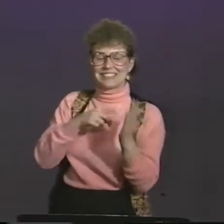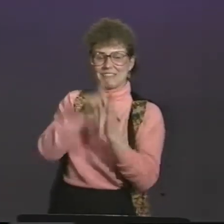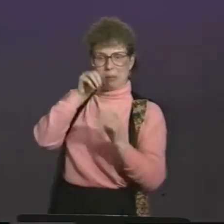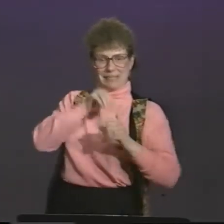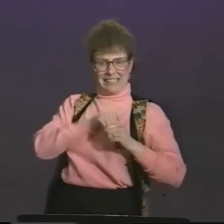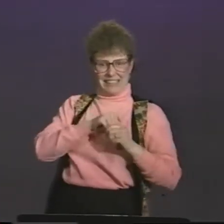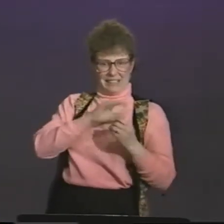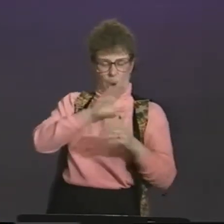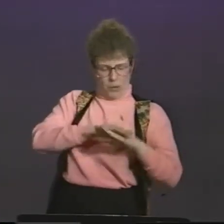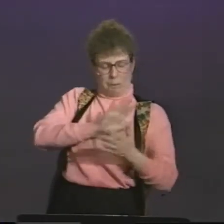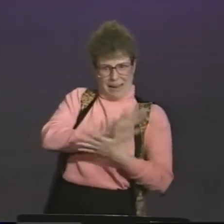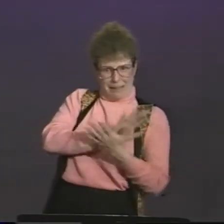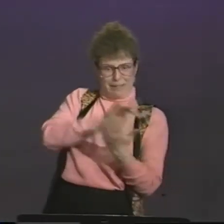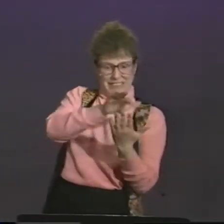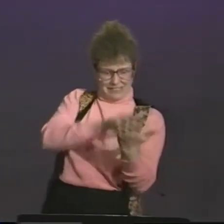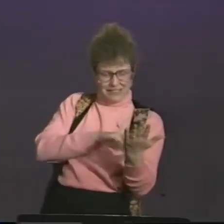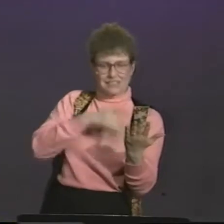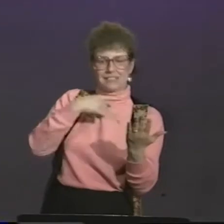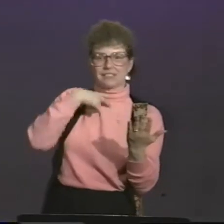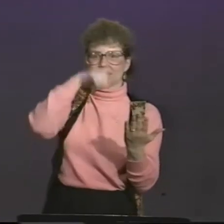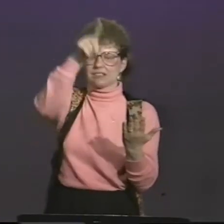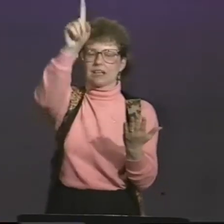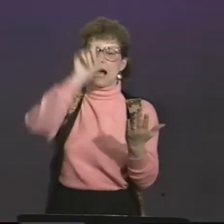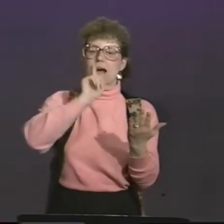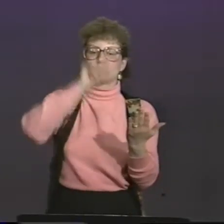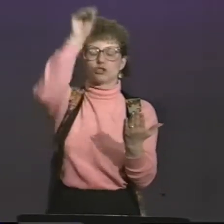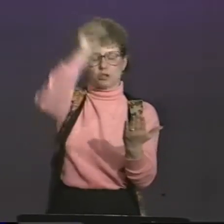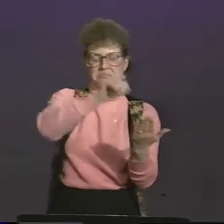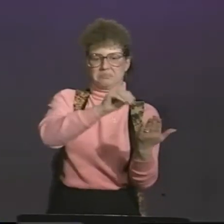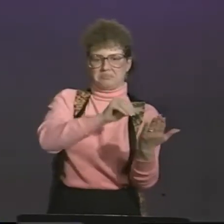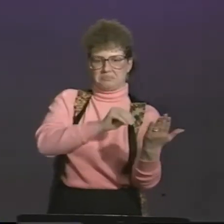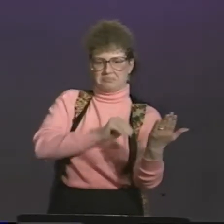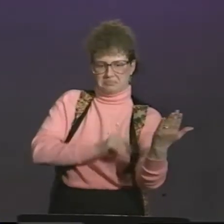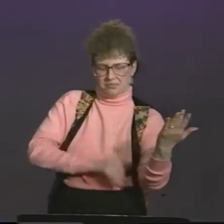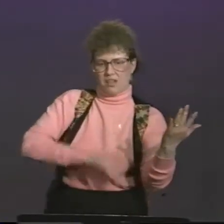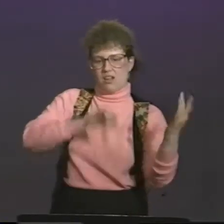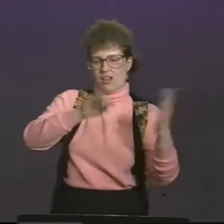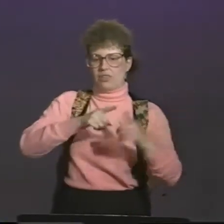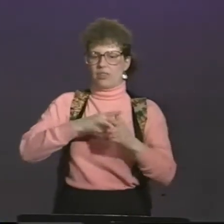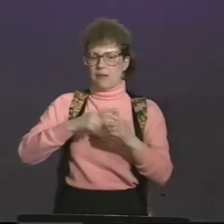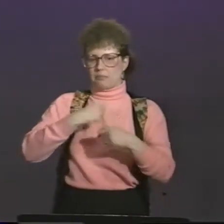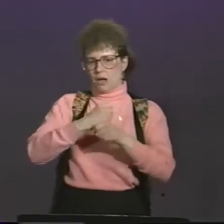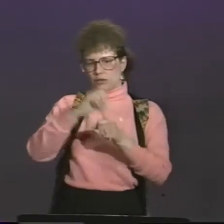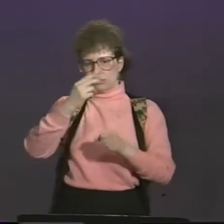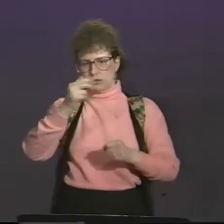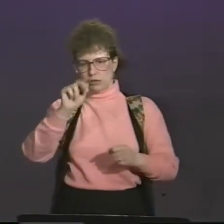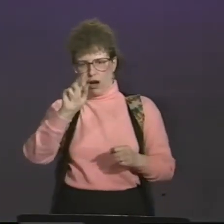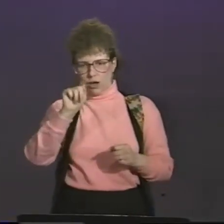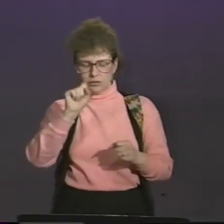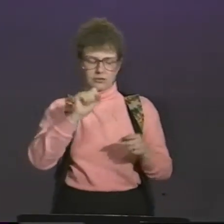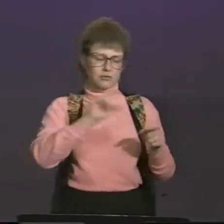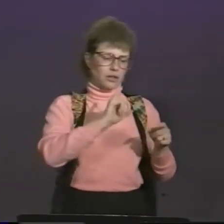videotapes and look at the questions that I had written on paper. And then I would transfer the answers from the videotape to paper.